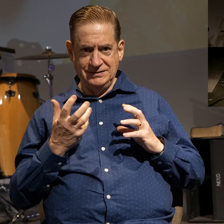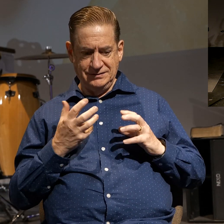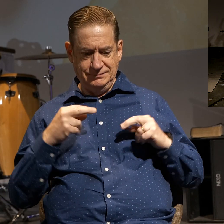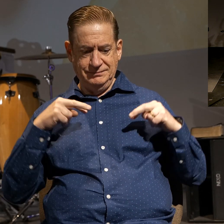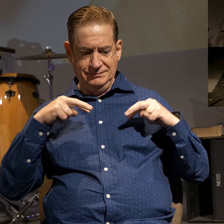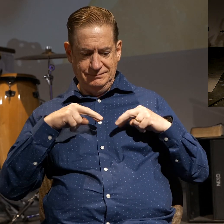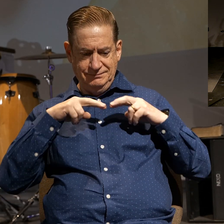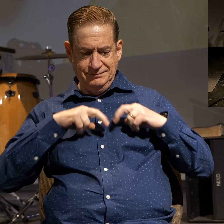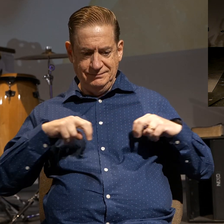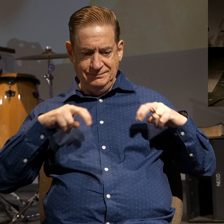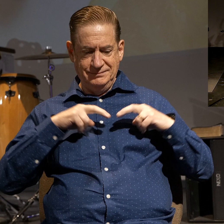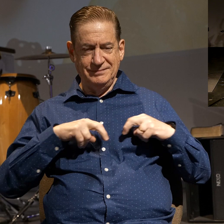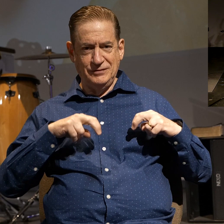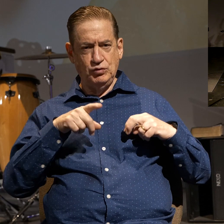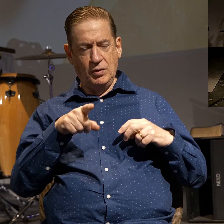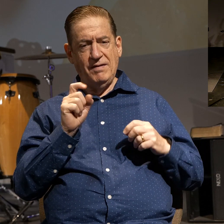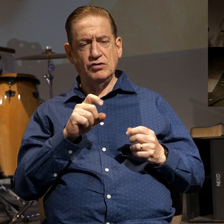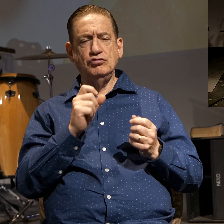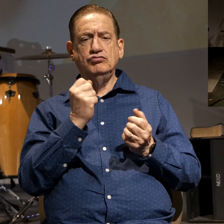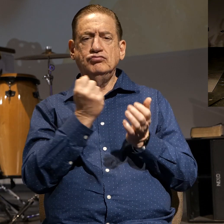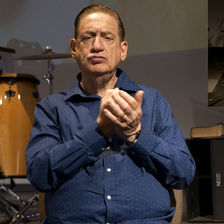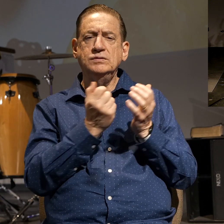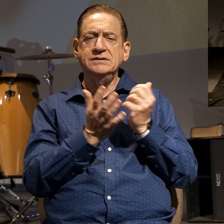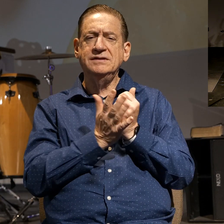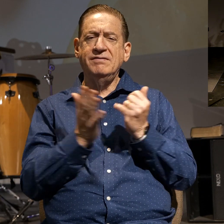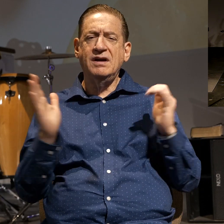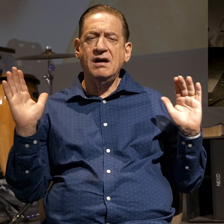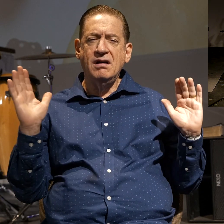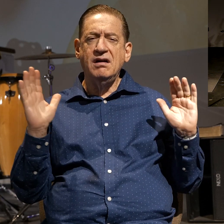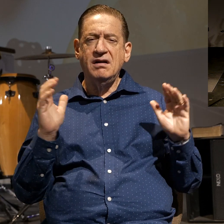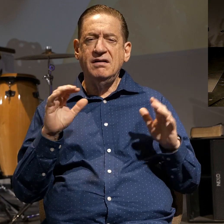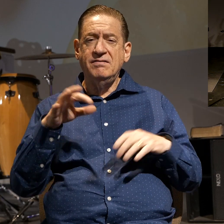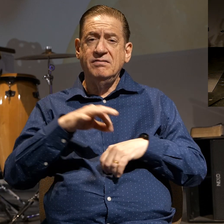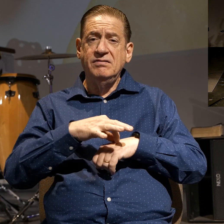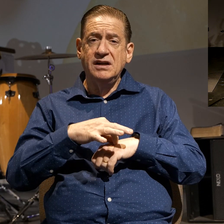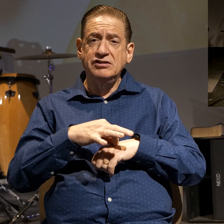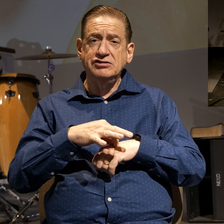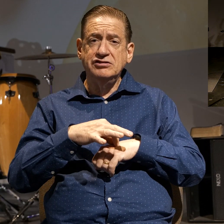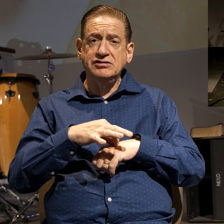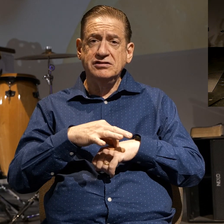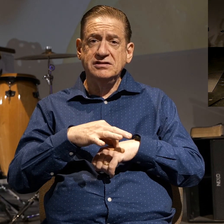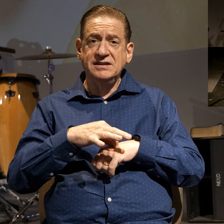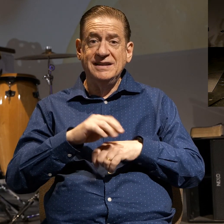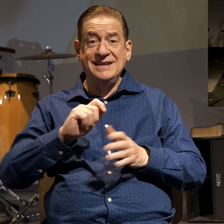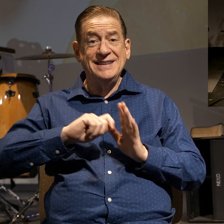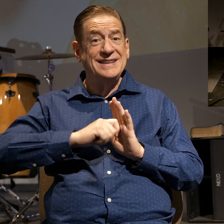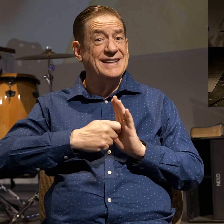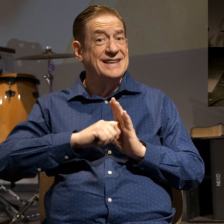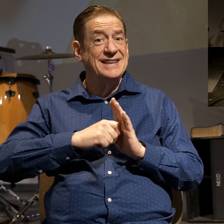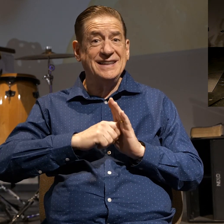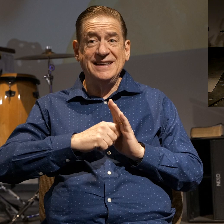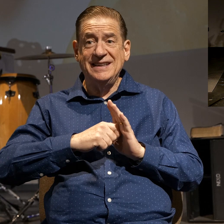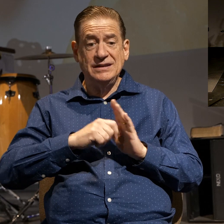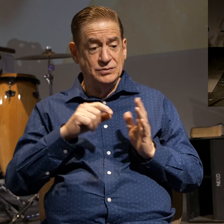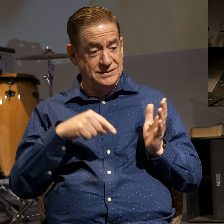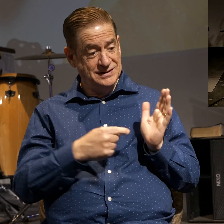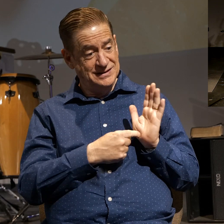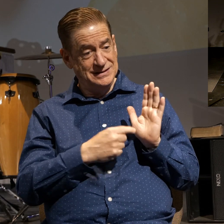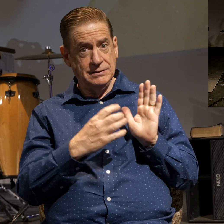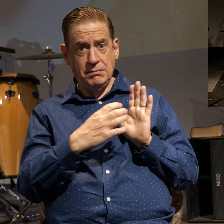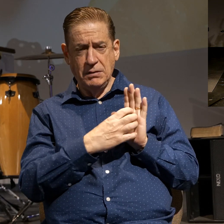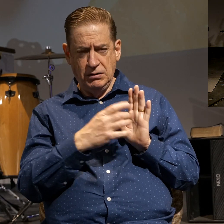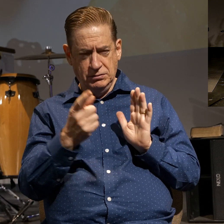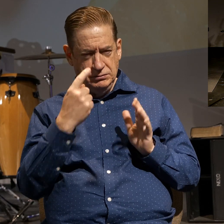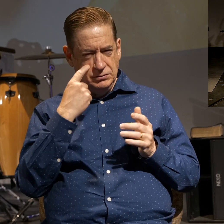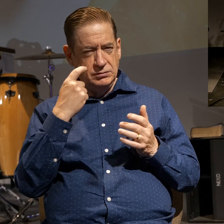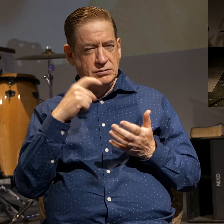Because he's actually saying, you've got to crucify the flesh. So the key, this is the key to the passage. Notice the parallelism. It's